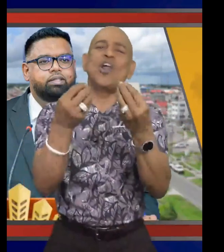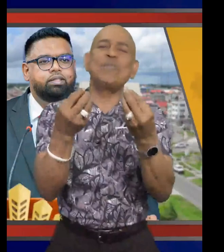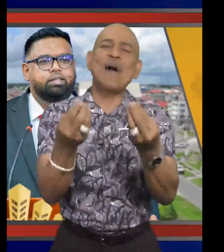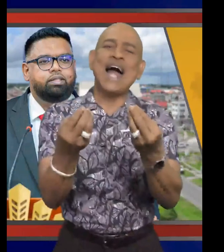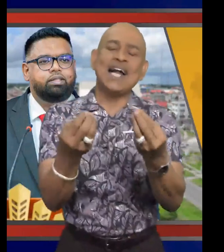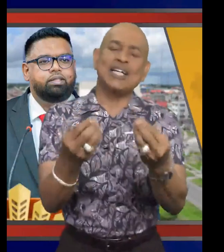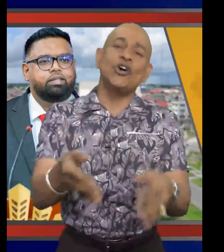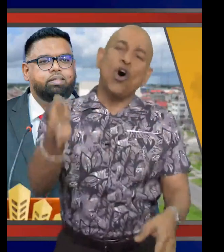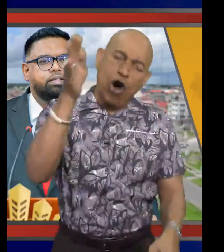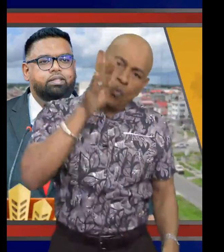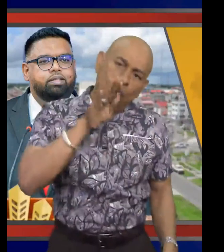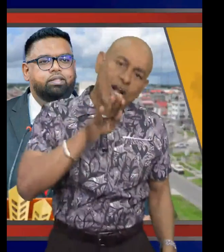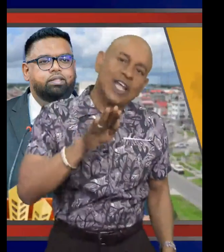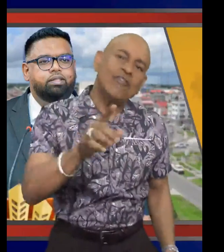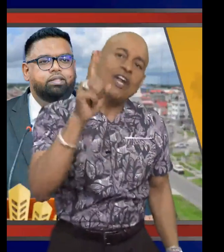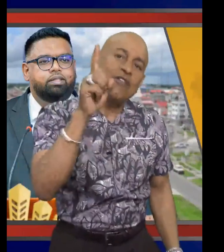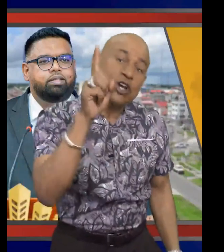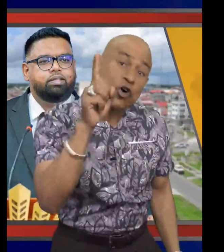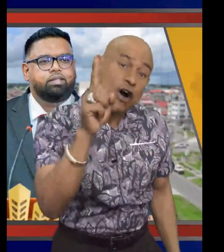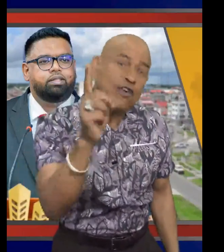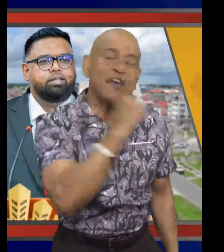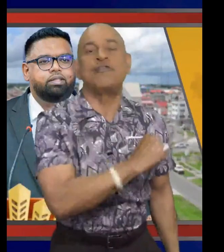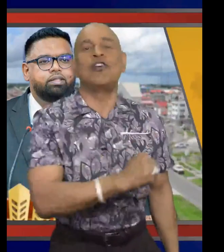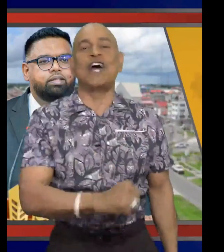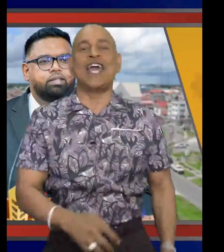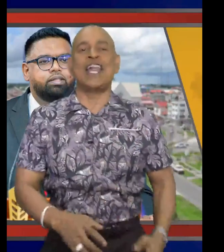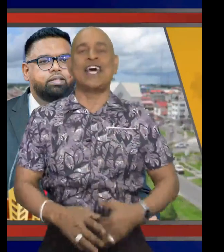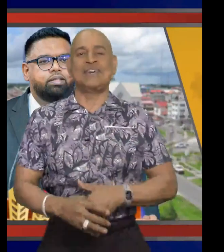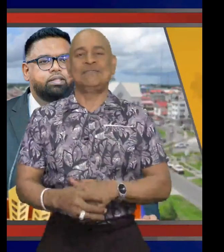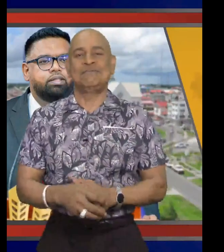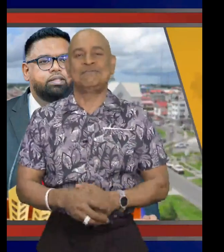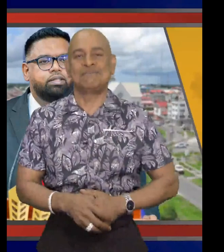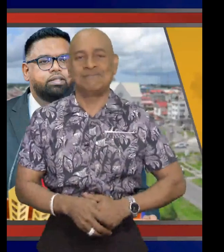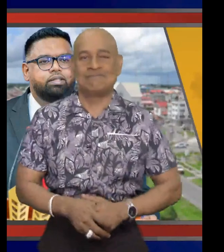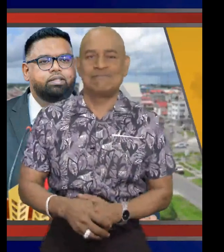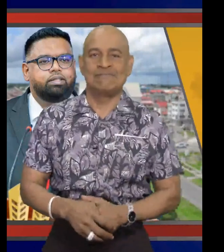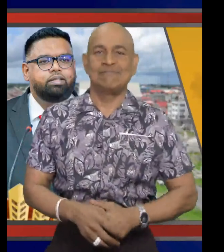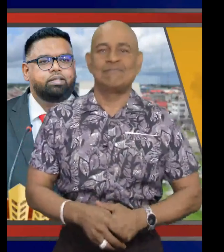a small part on whatever they recover for Guyana.